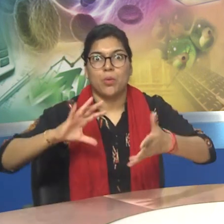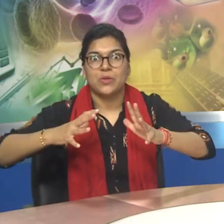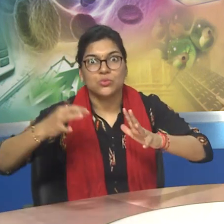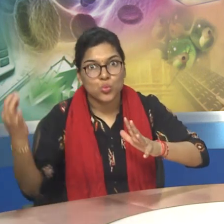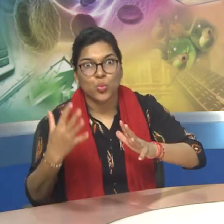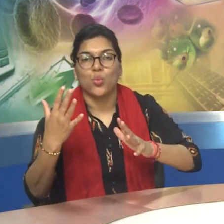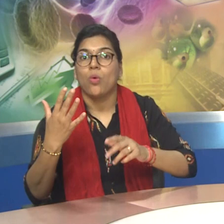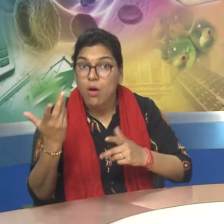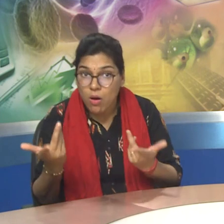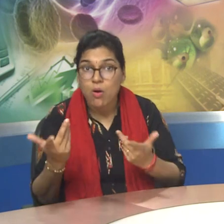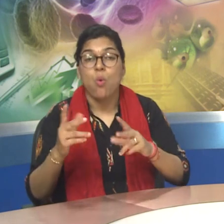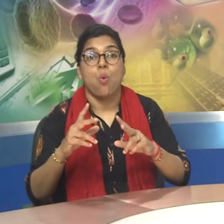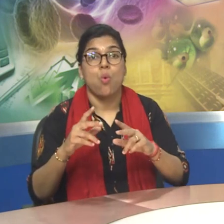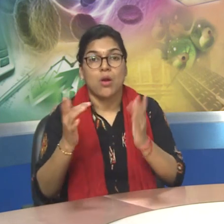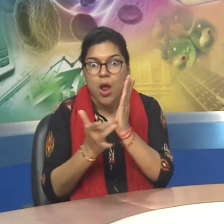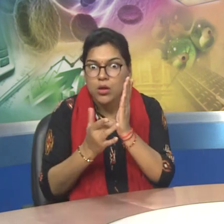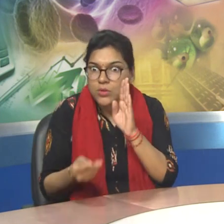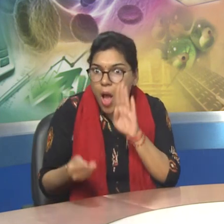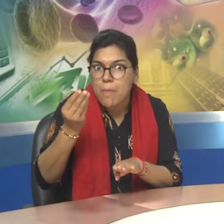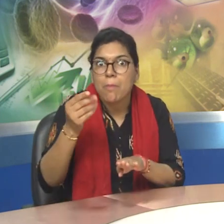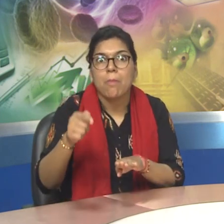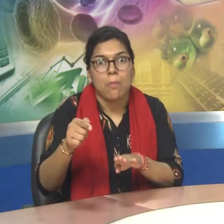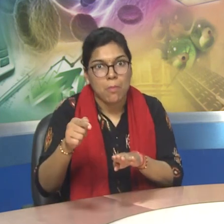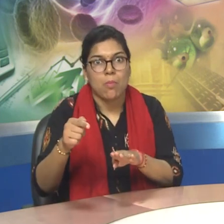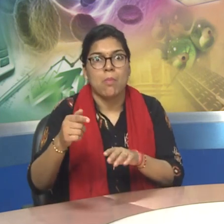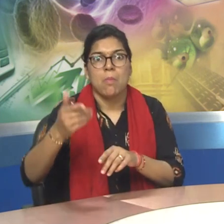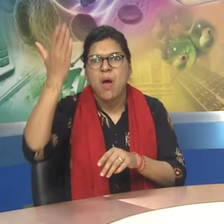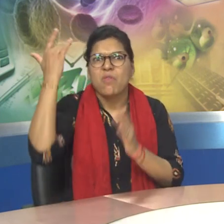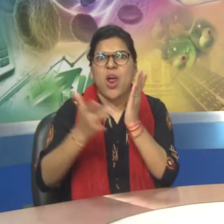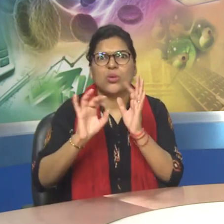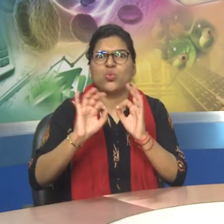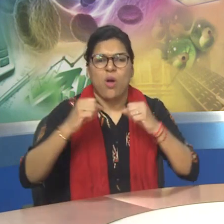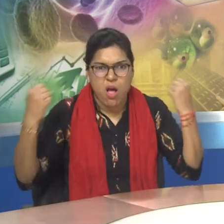The journals also cover organizational news.